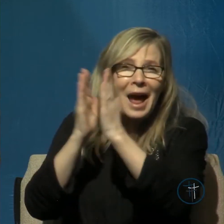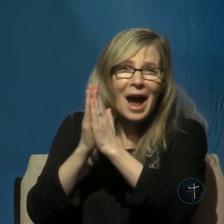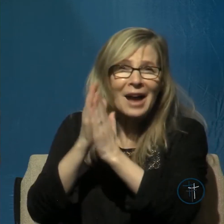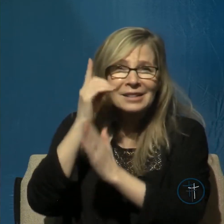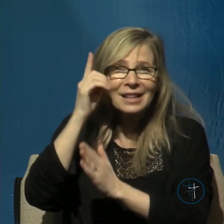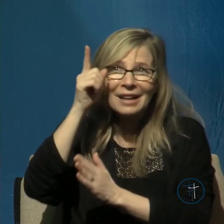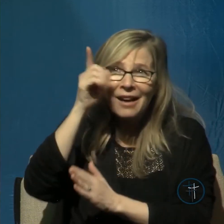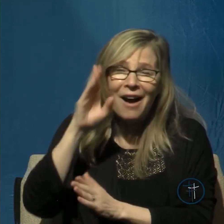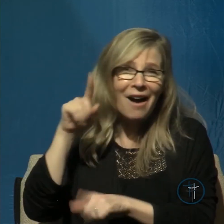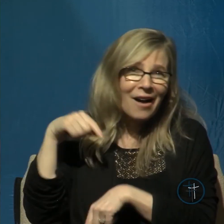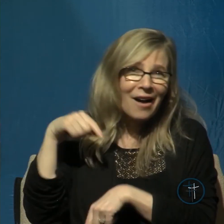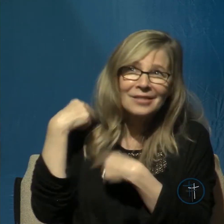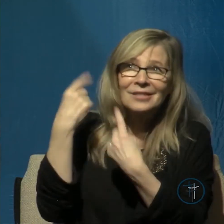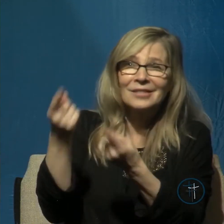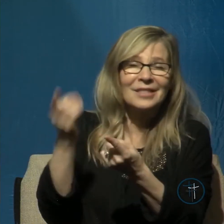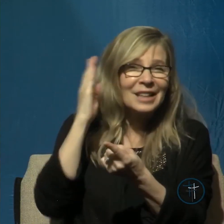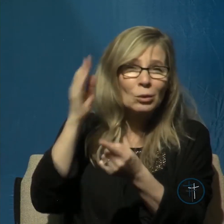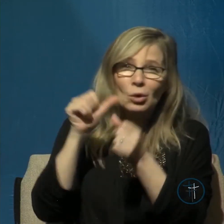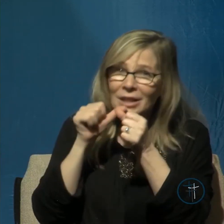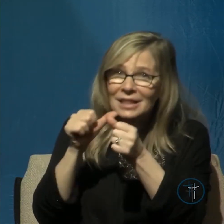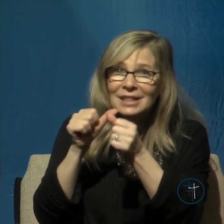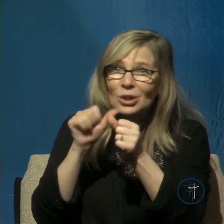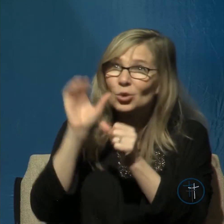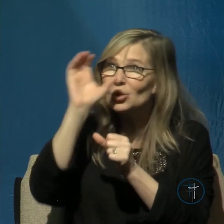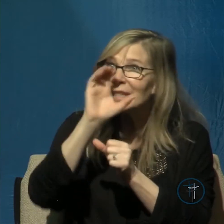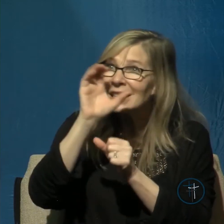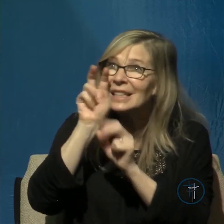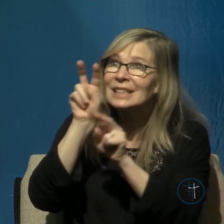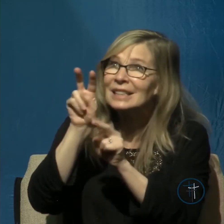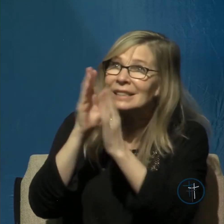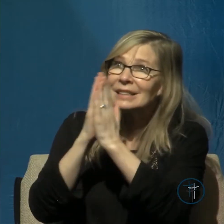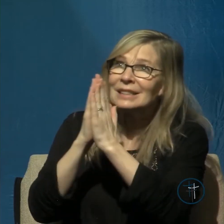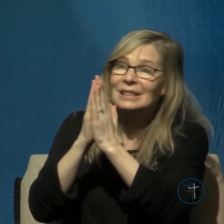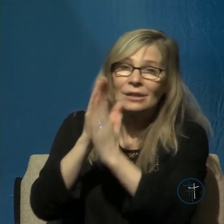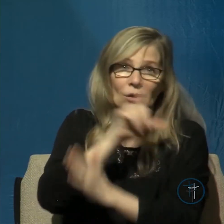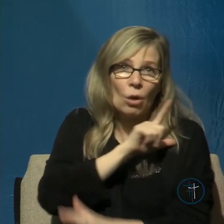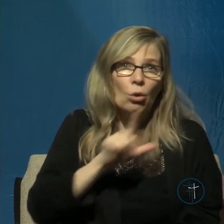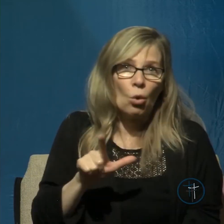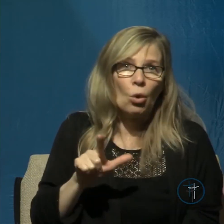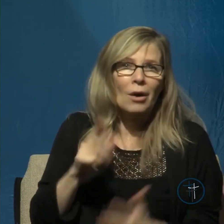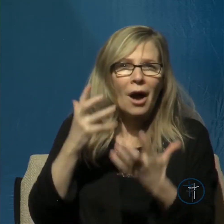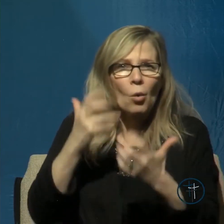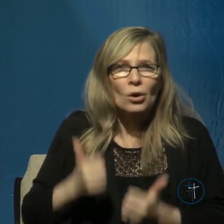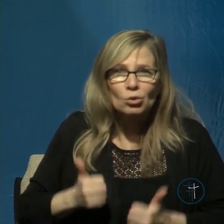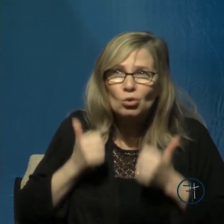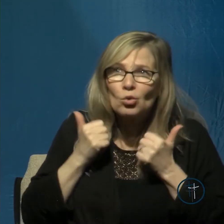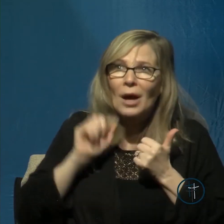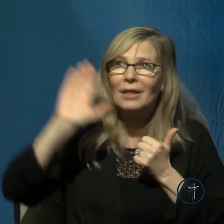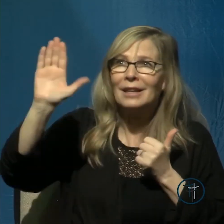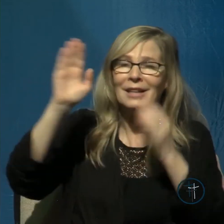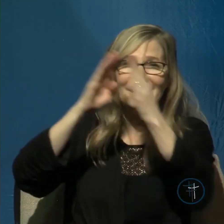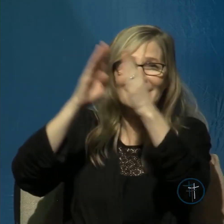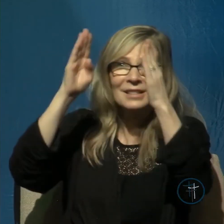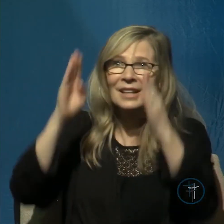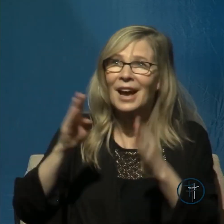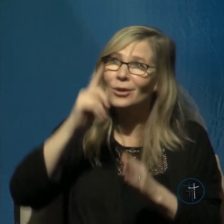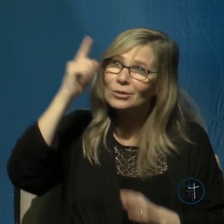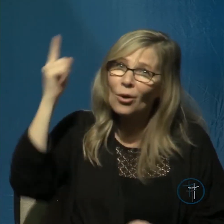continue to seek the Lord about is that he would dwell in the house of the Lord all of the days of his